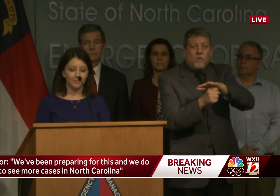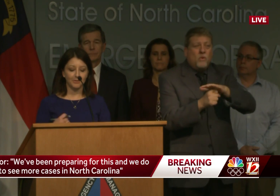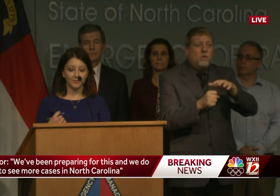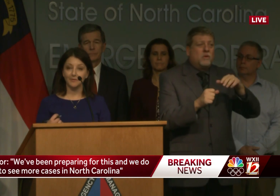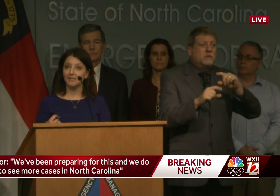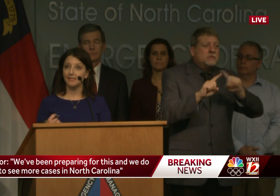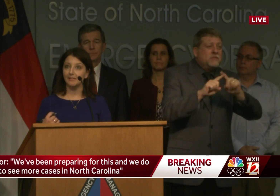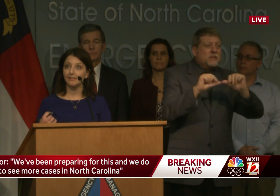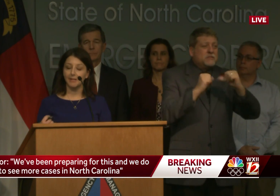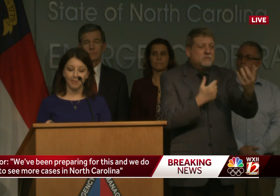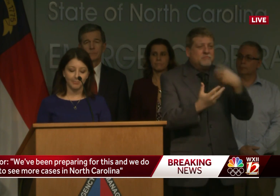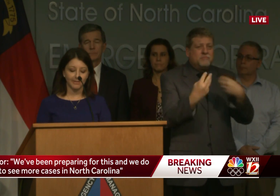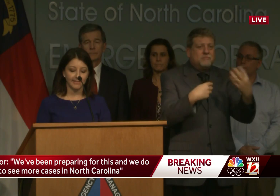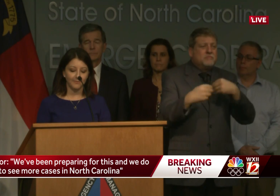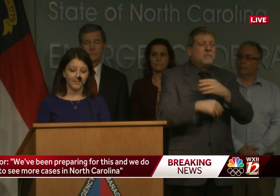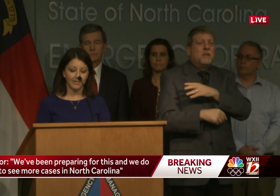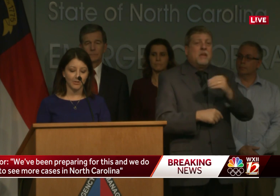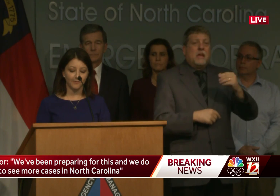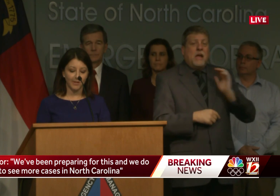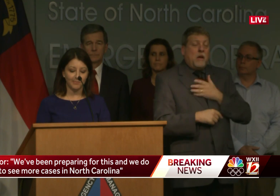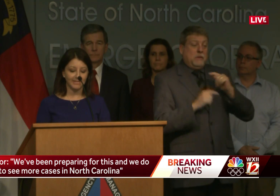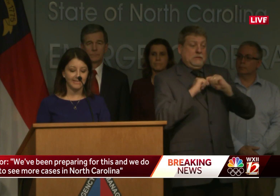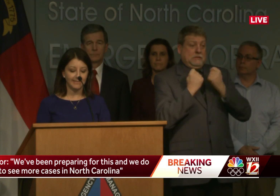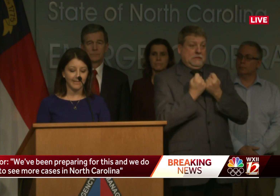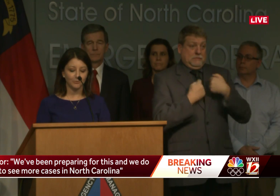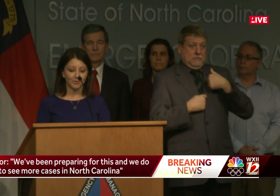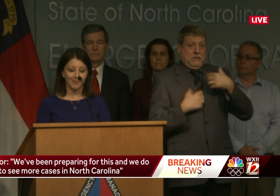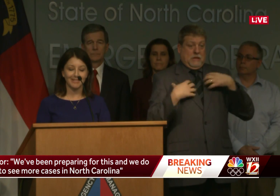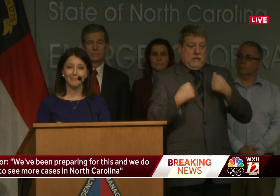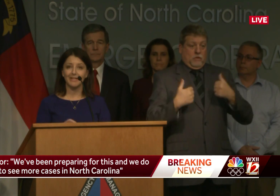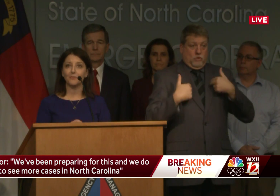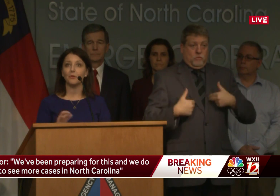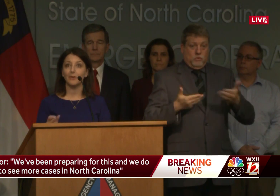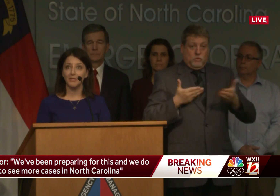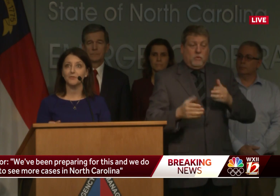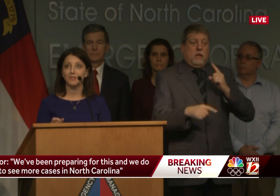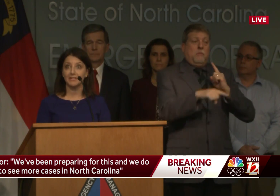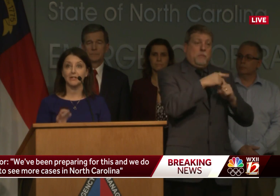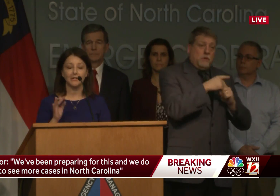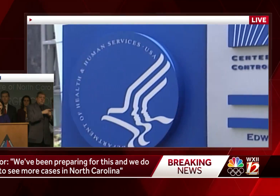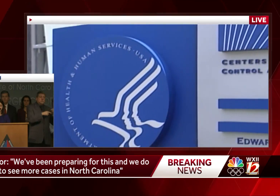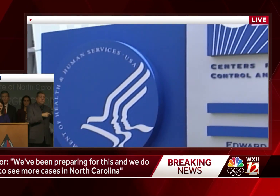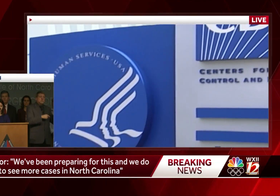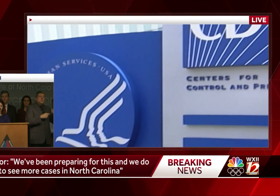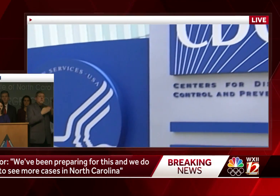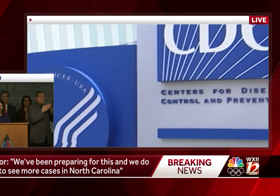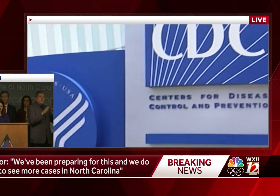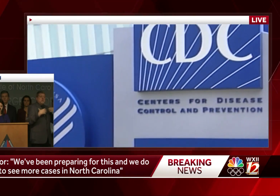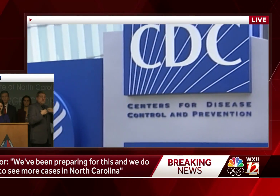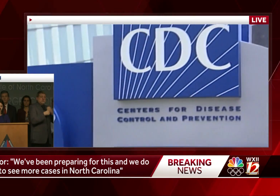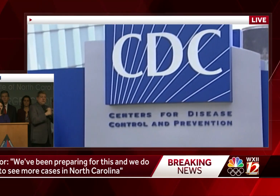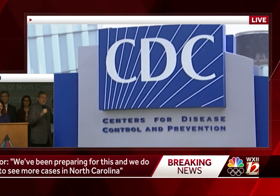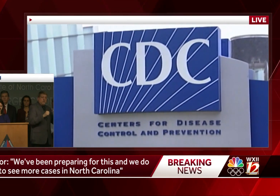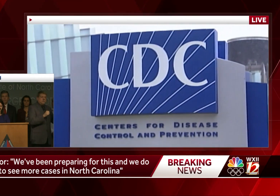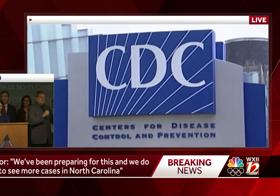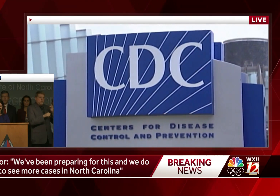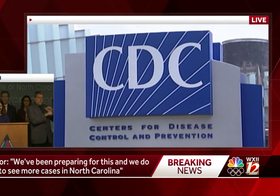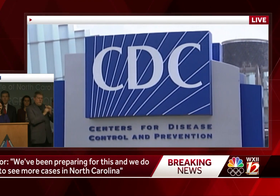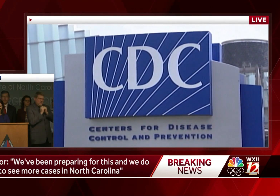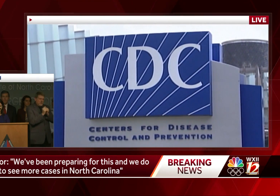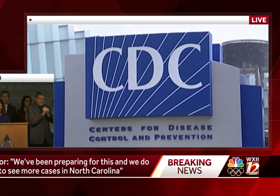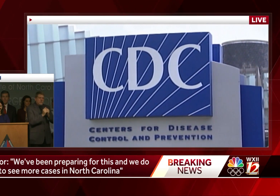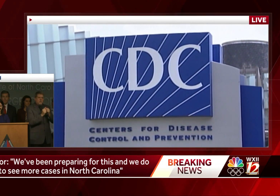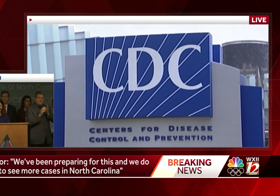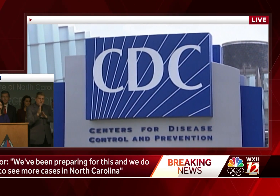of Health and Human Services and Public Safety are developing detailed response plans for a range of the scenarios as we move forward. We have been